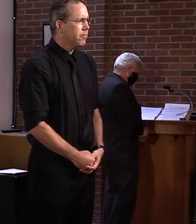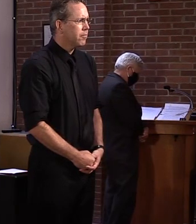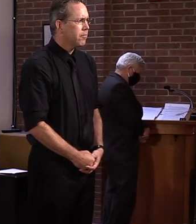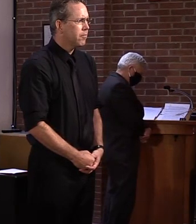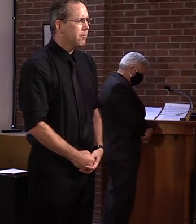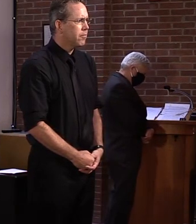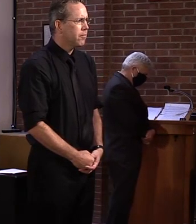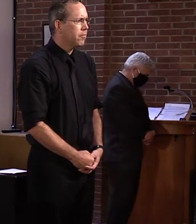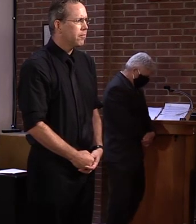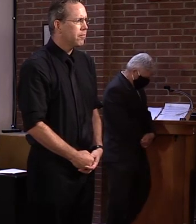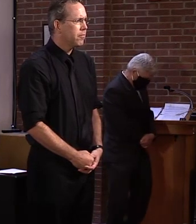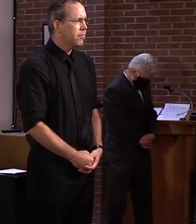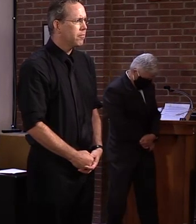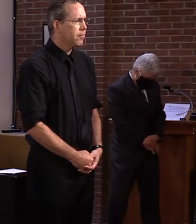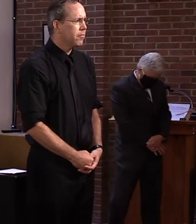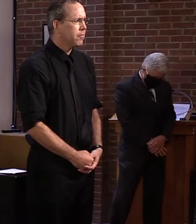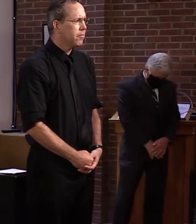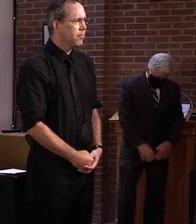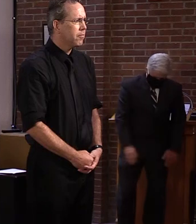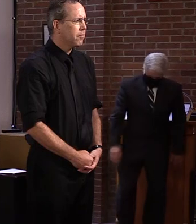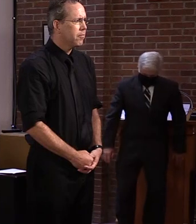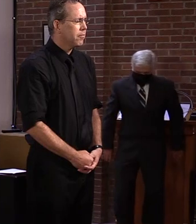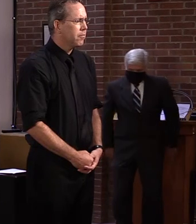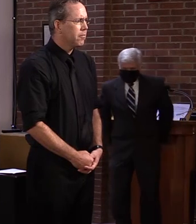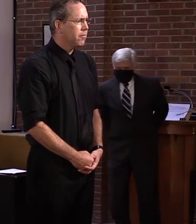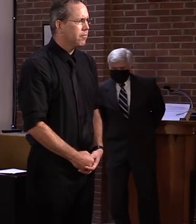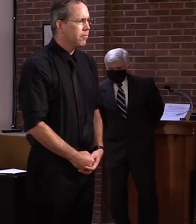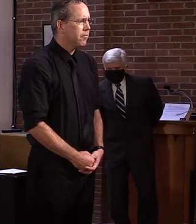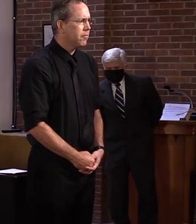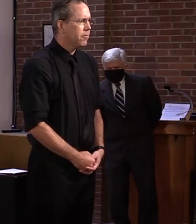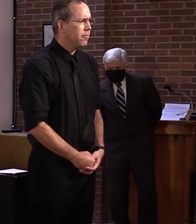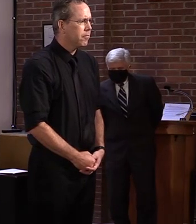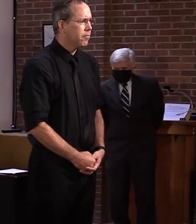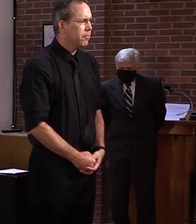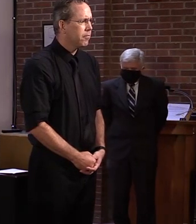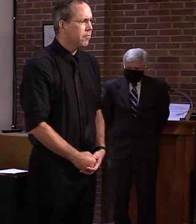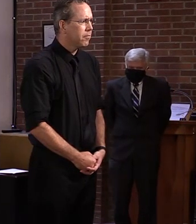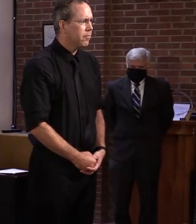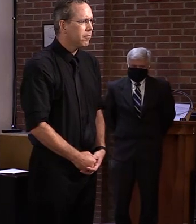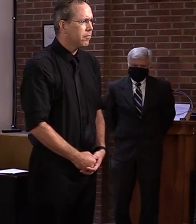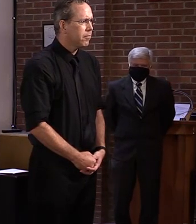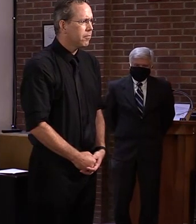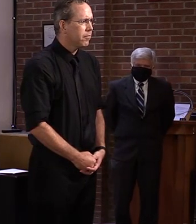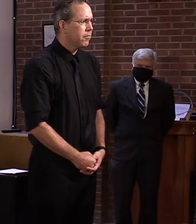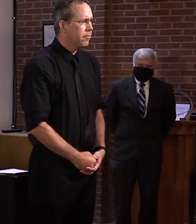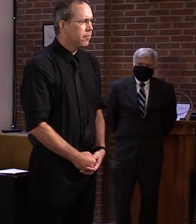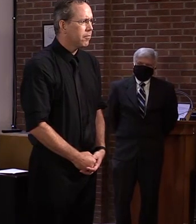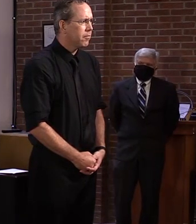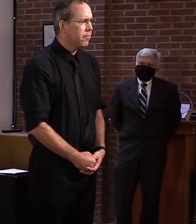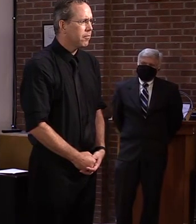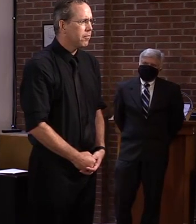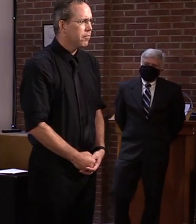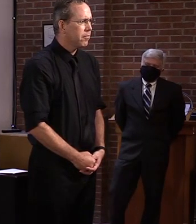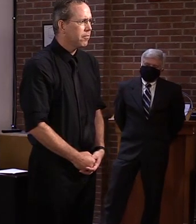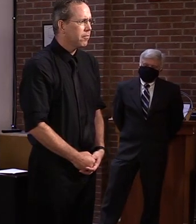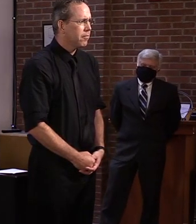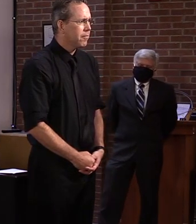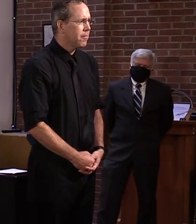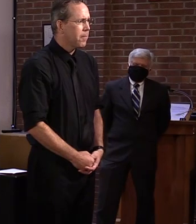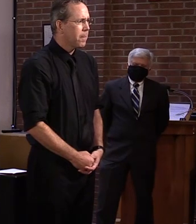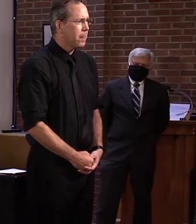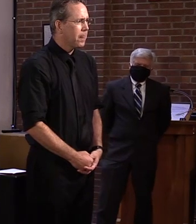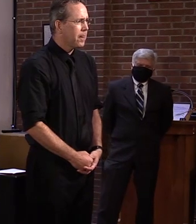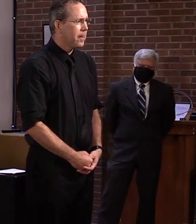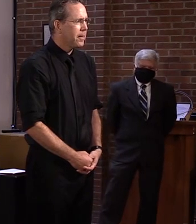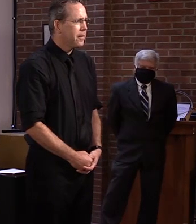will be reliable? And should you think they might not